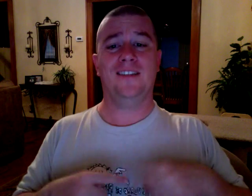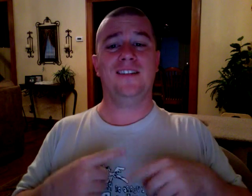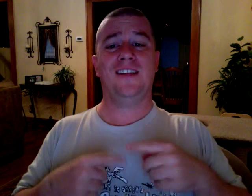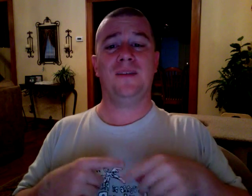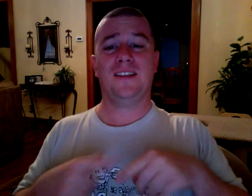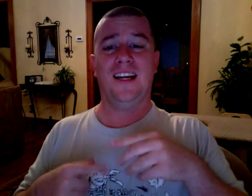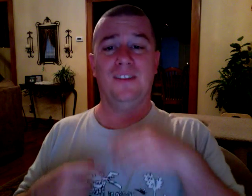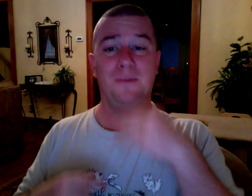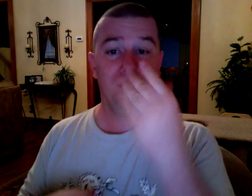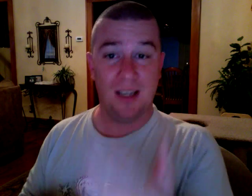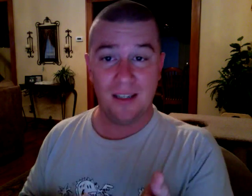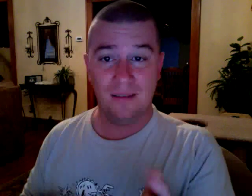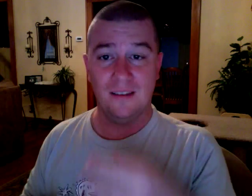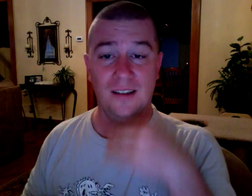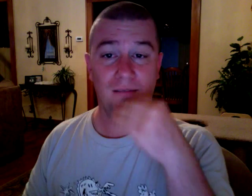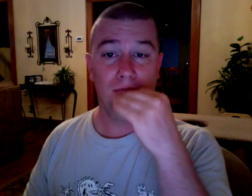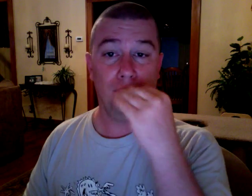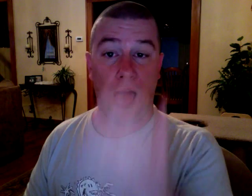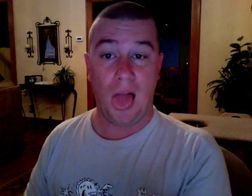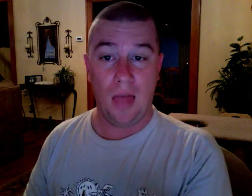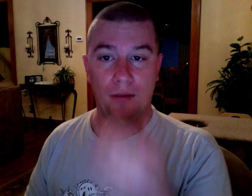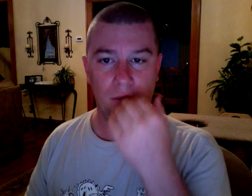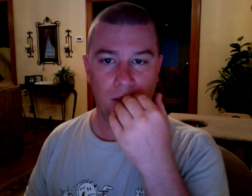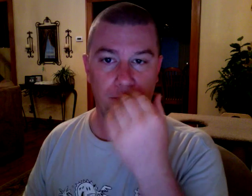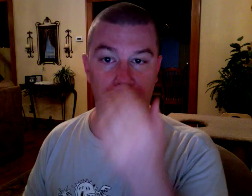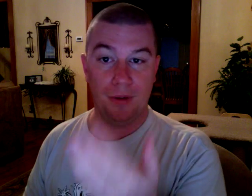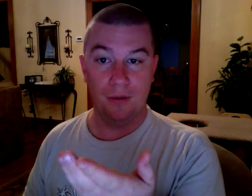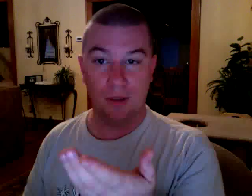your stomach's kind of upset. You're going to puke.